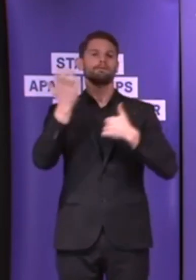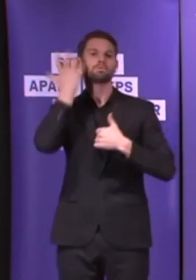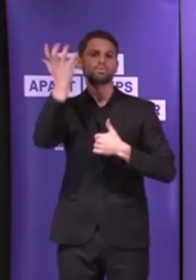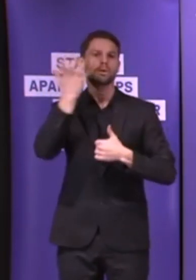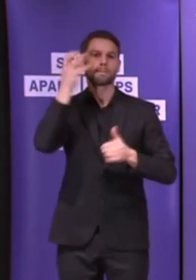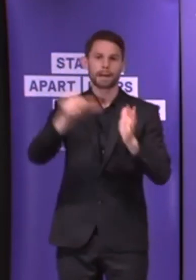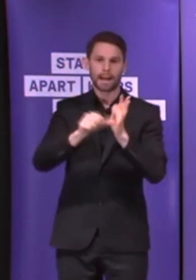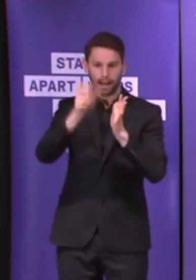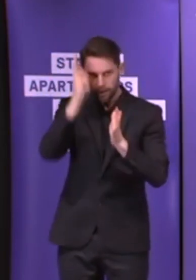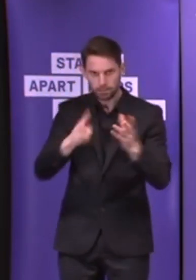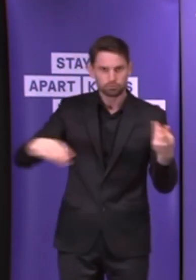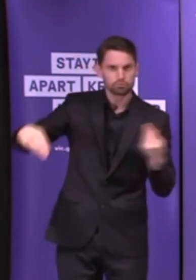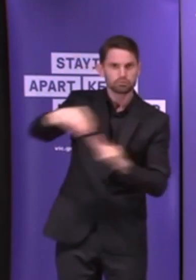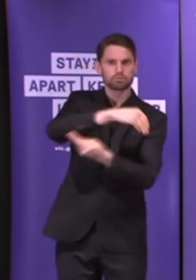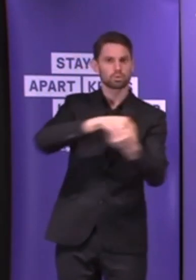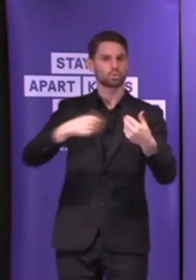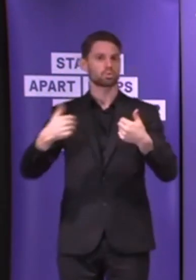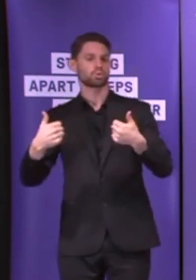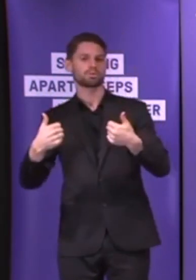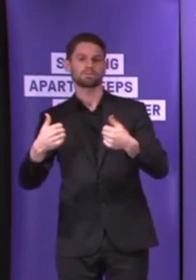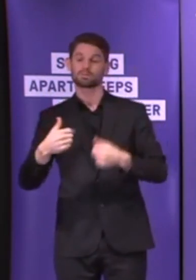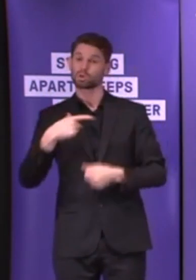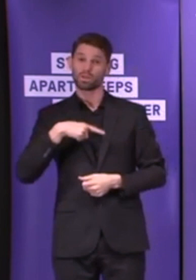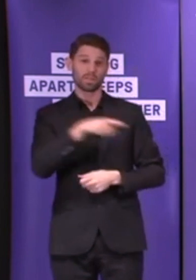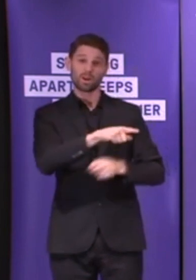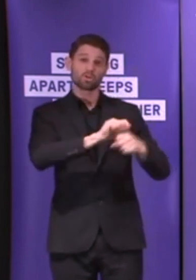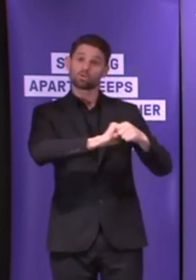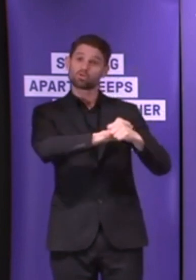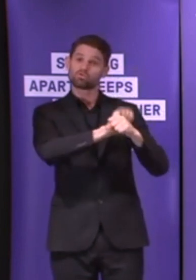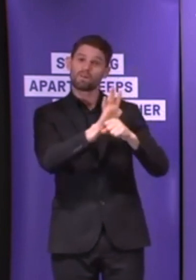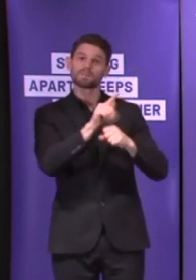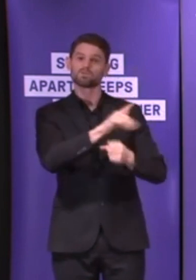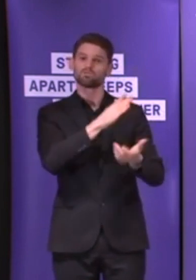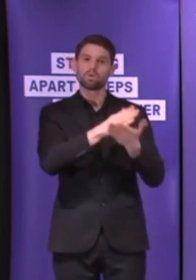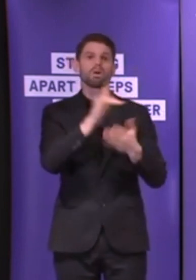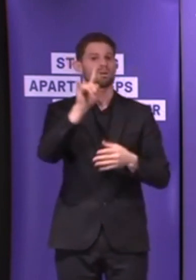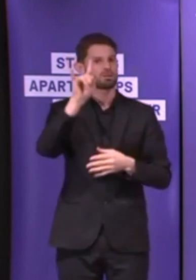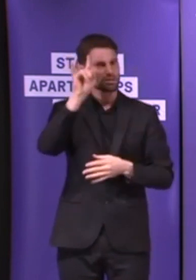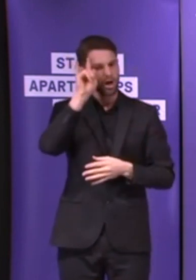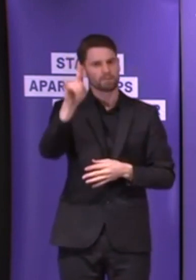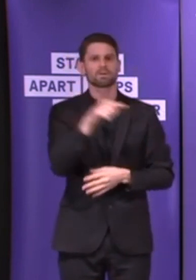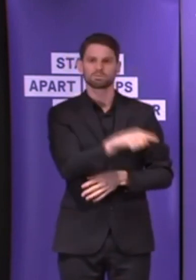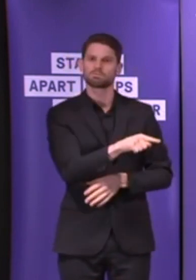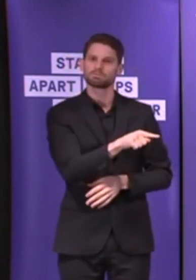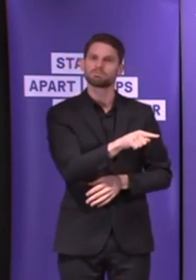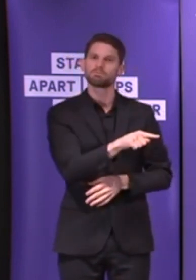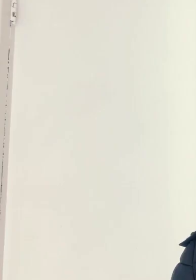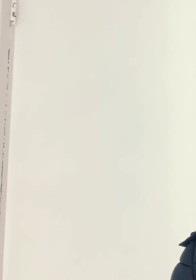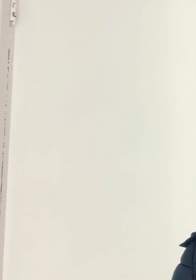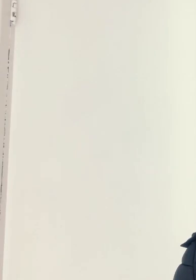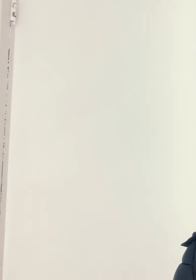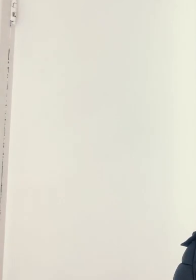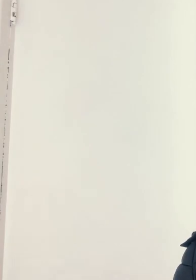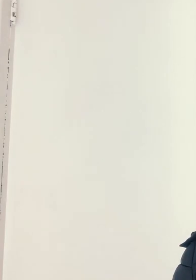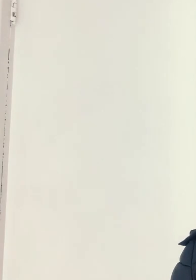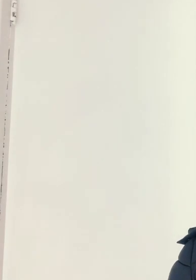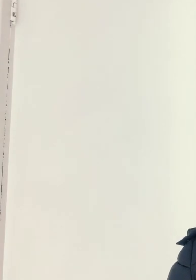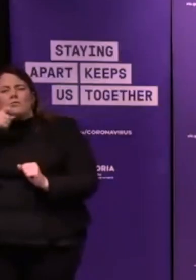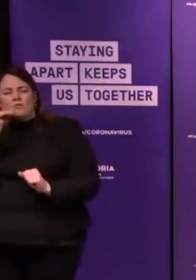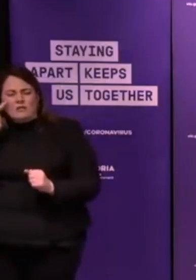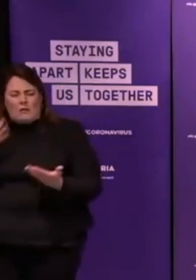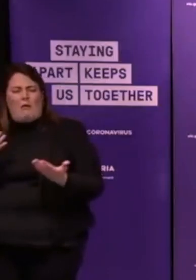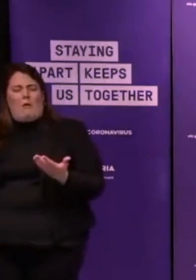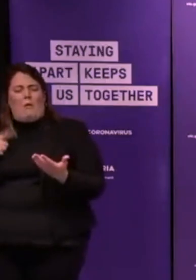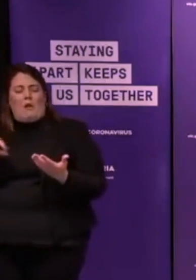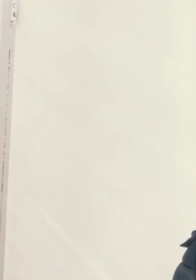are all challenged by the impacts of this. How long have you been doing this